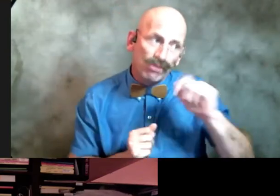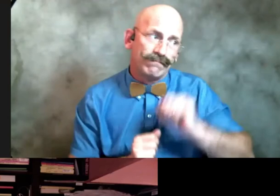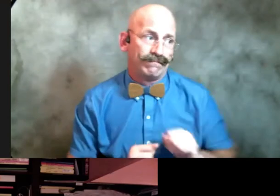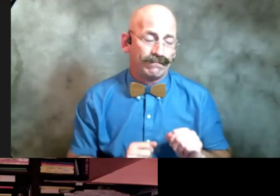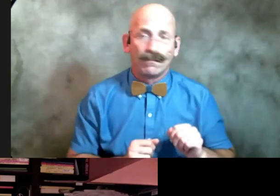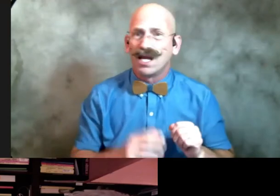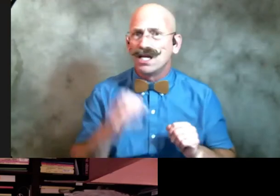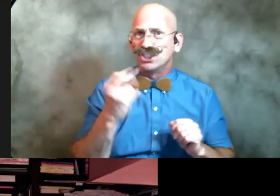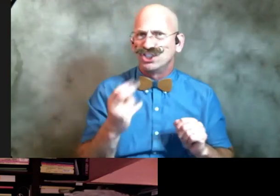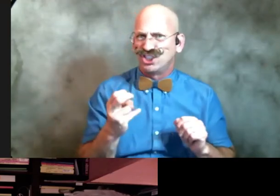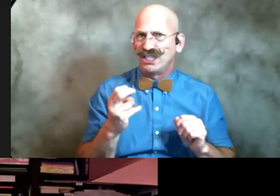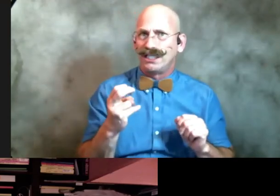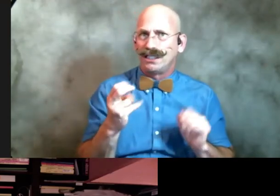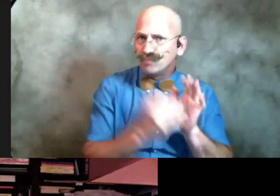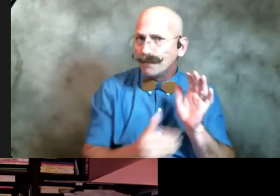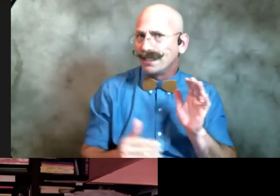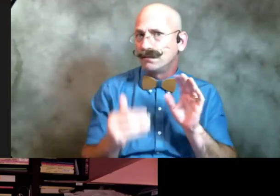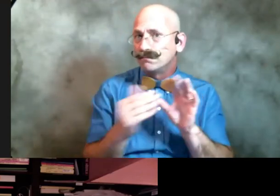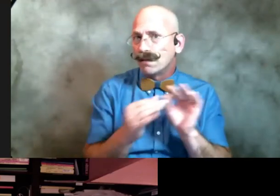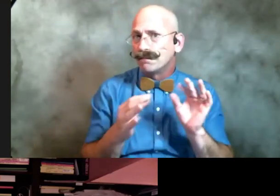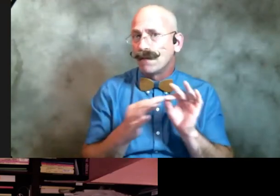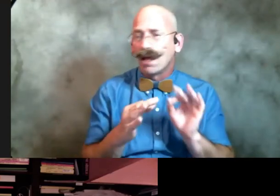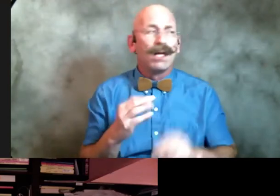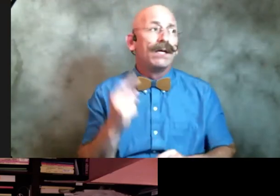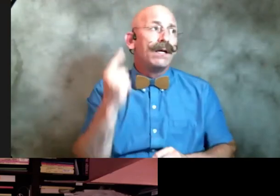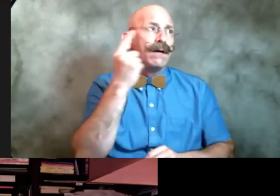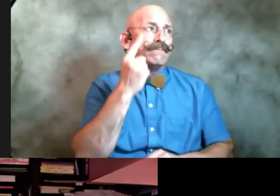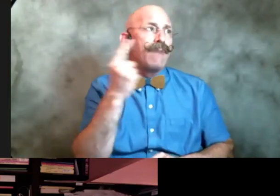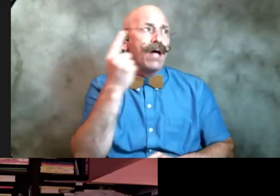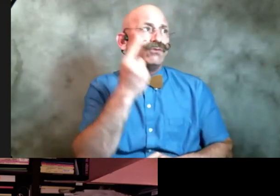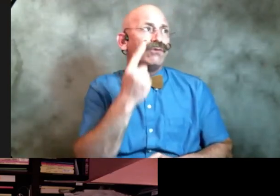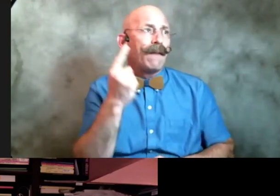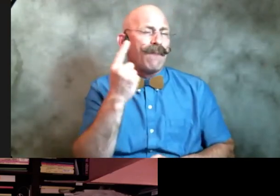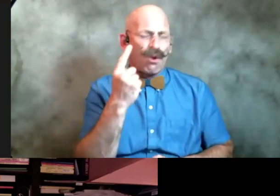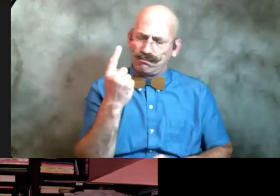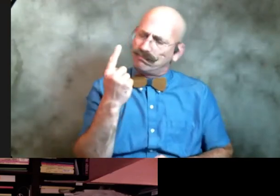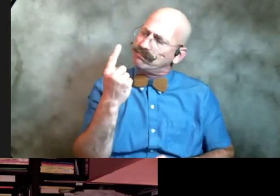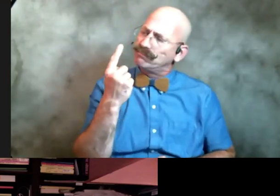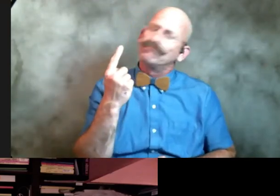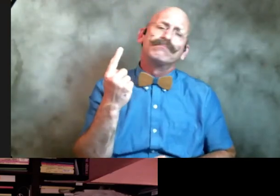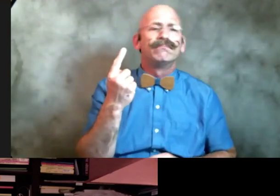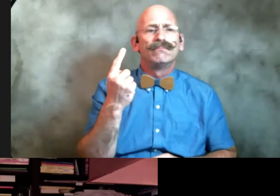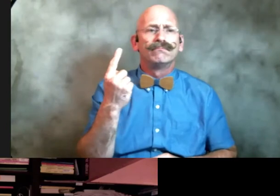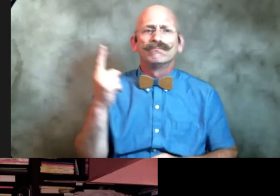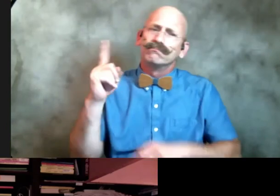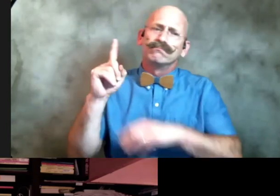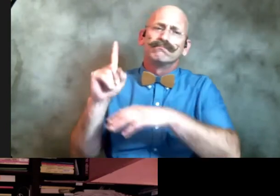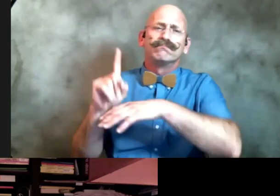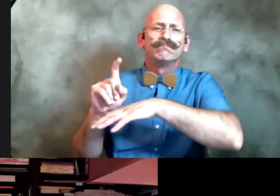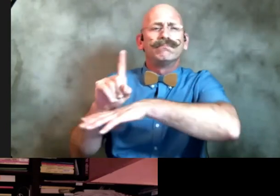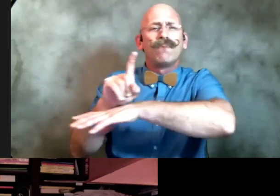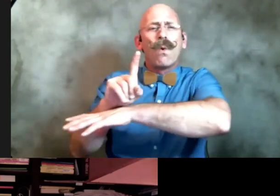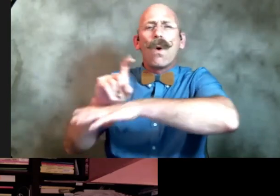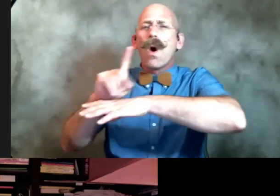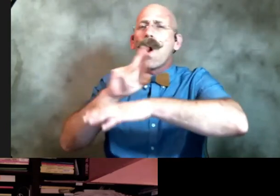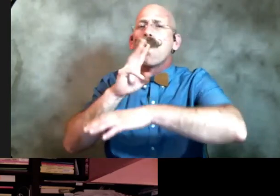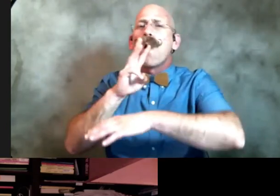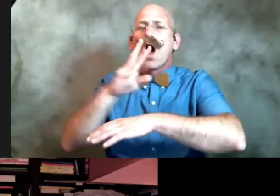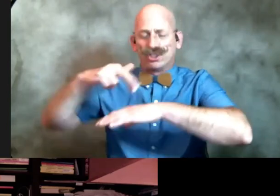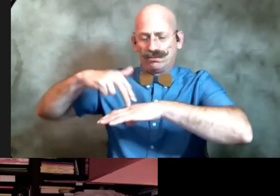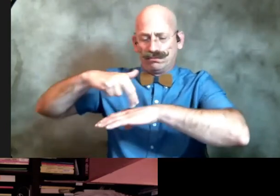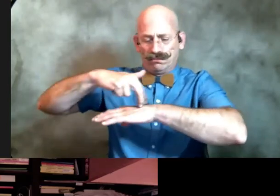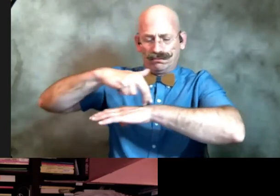repeated it pondering upon and it made me think of walking on water upon